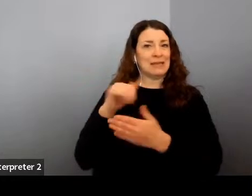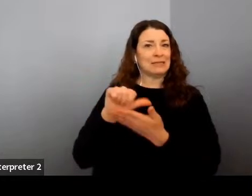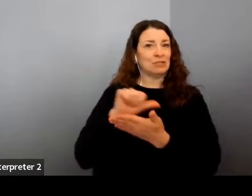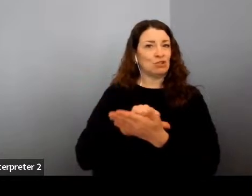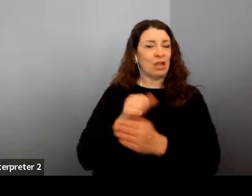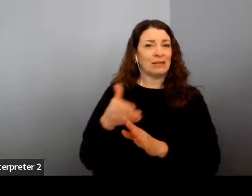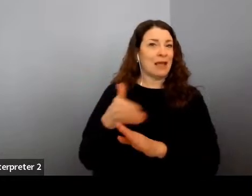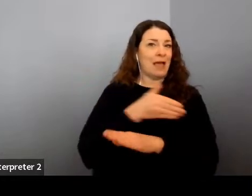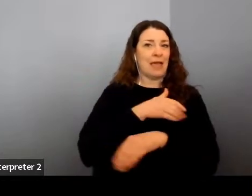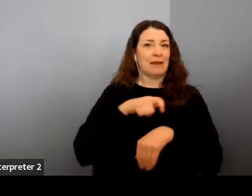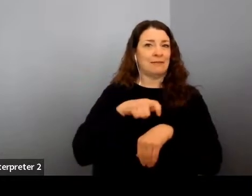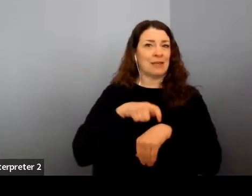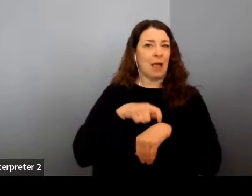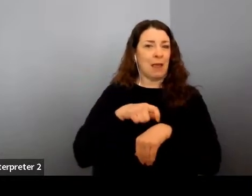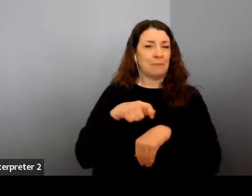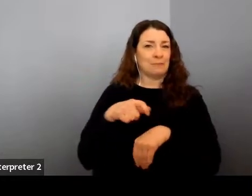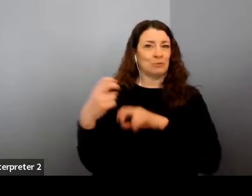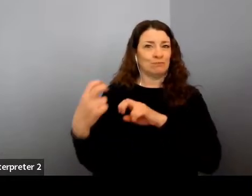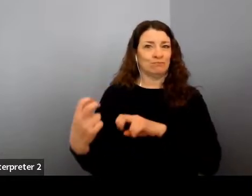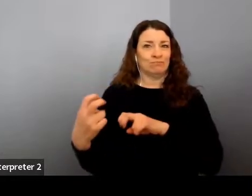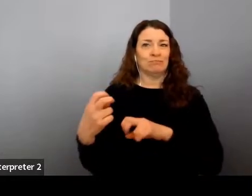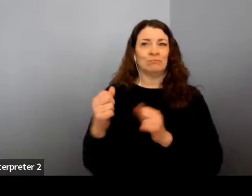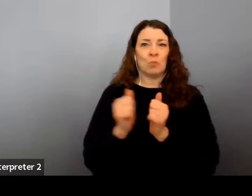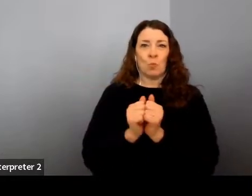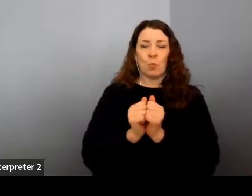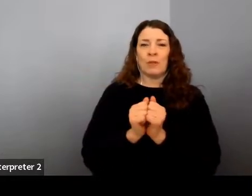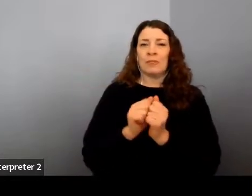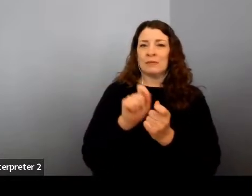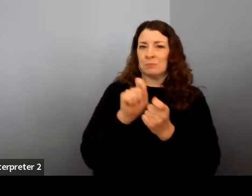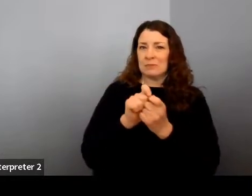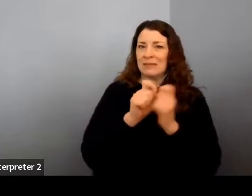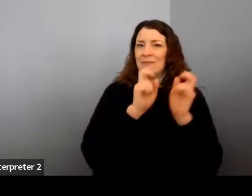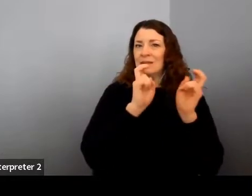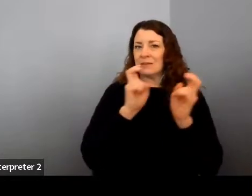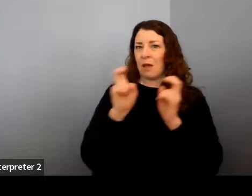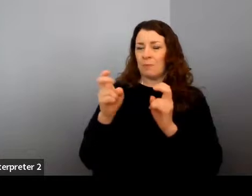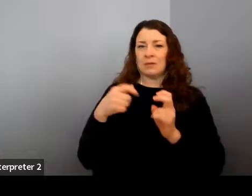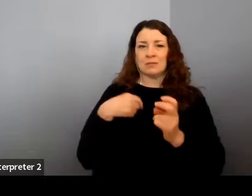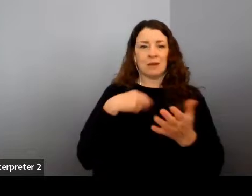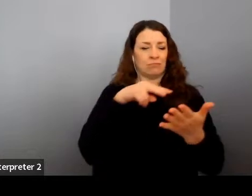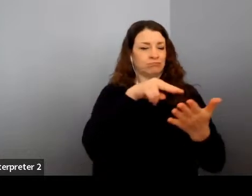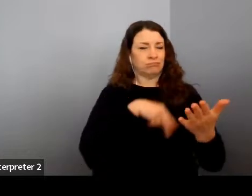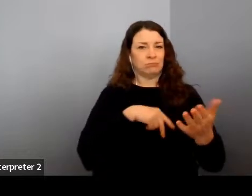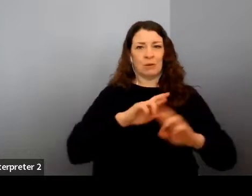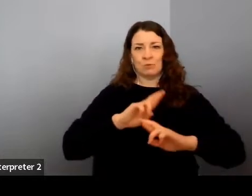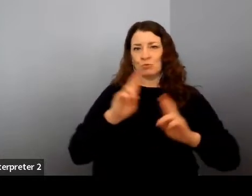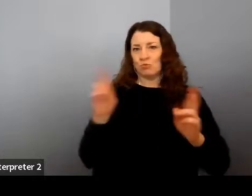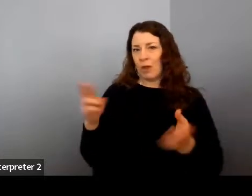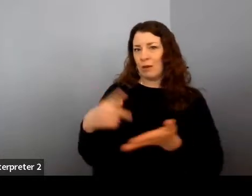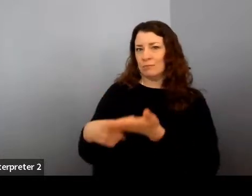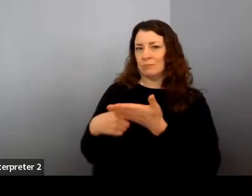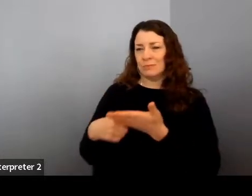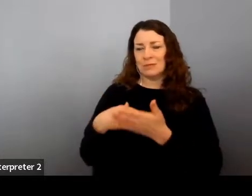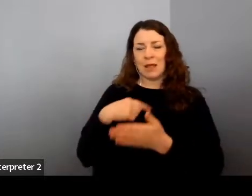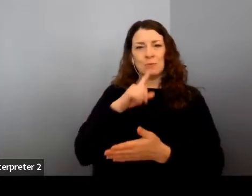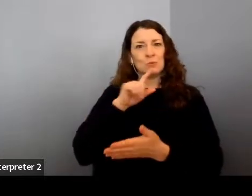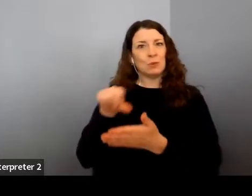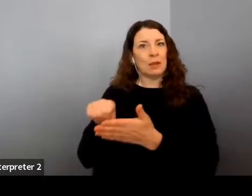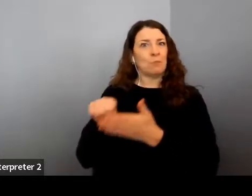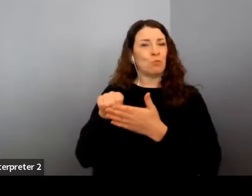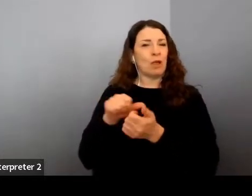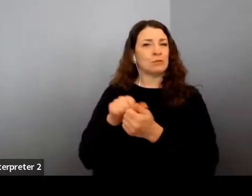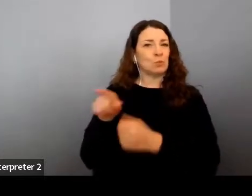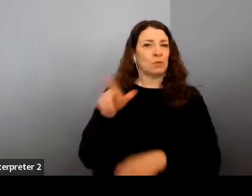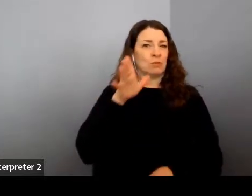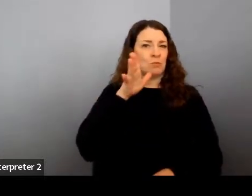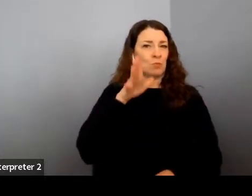very specific topics that I was uniquely positioned to discuss. And we would, I was so impressed with her that I